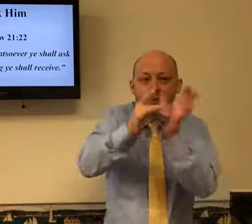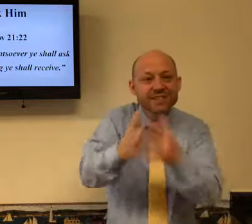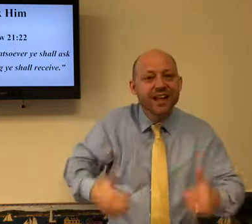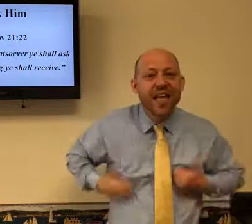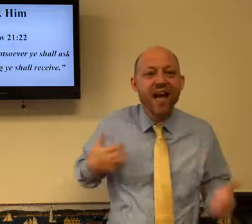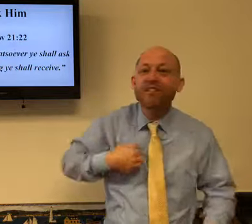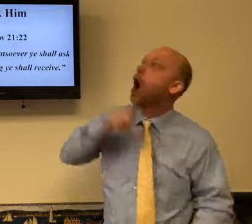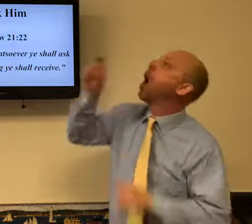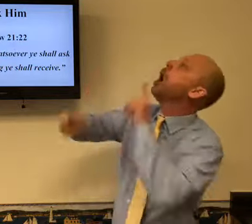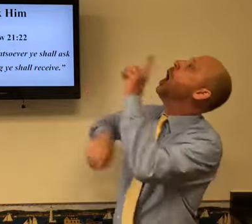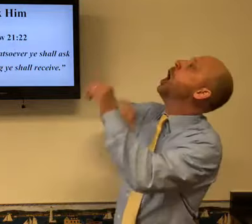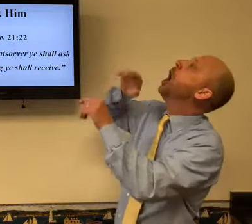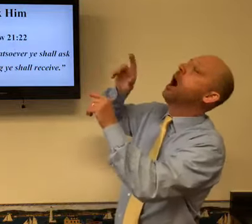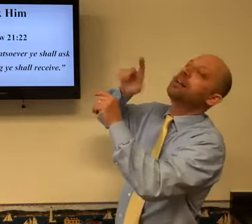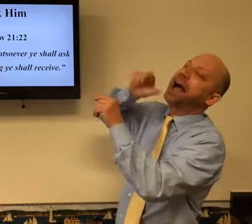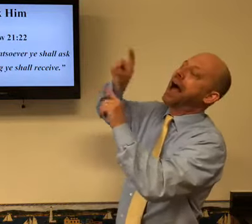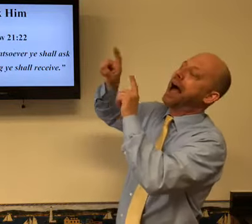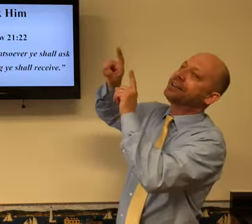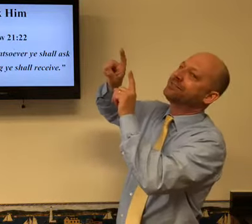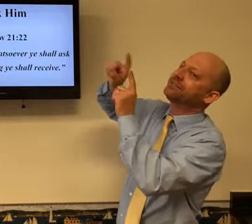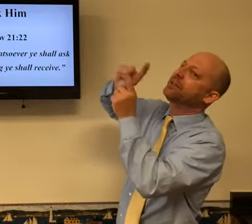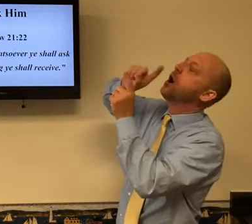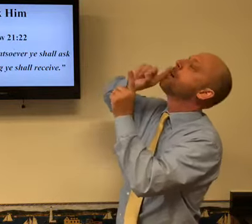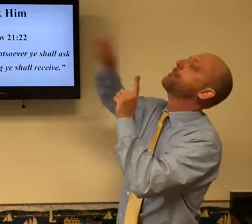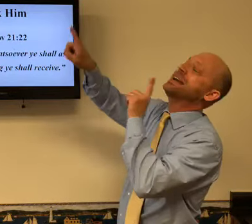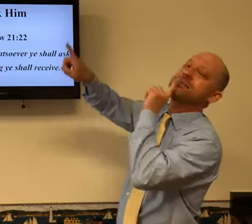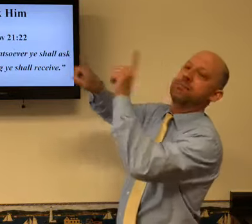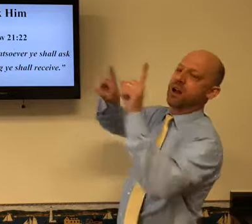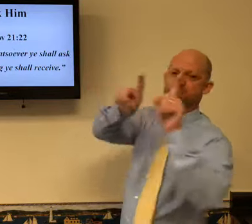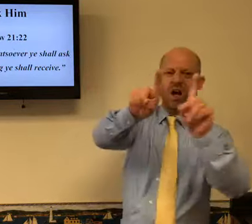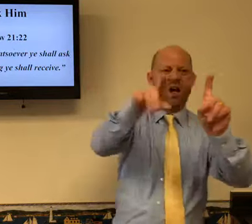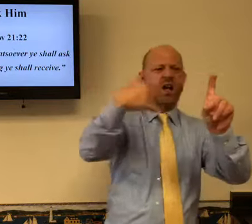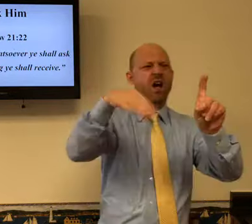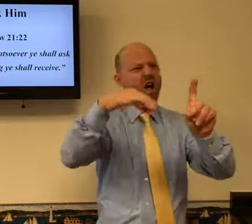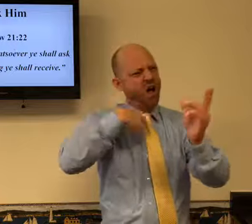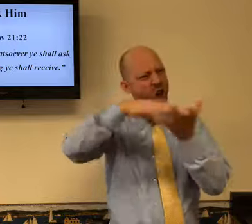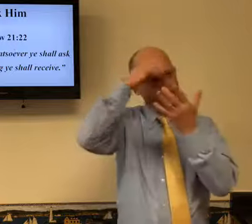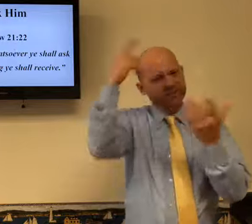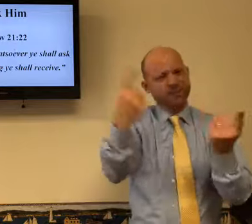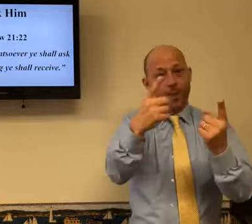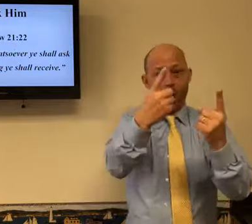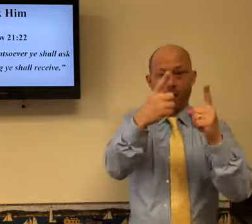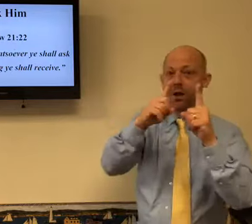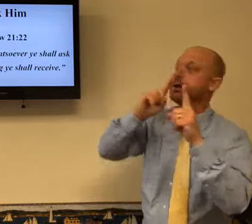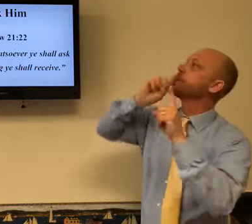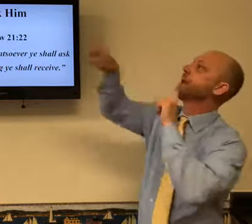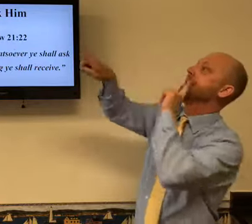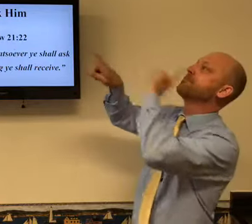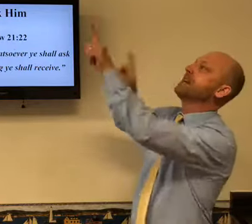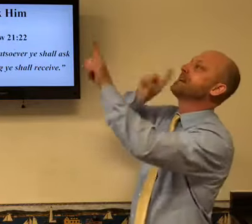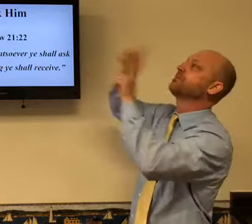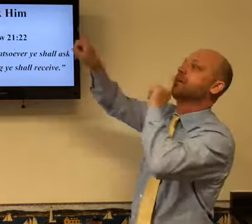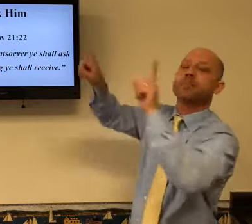here. That's the way that you approach. The way that you ask. Are you commanding? Look, come in.